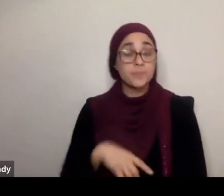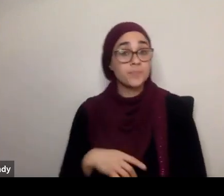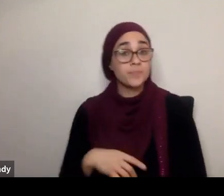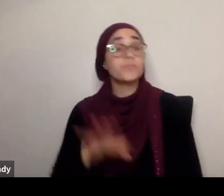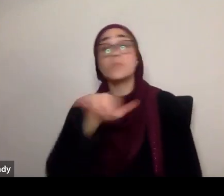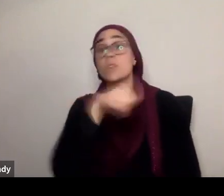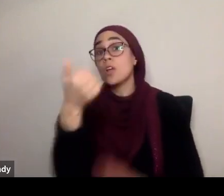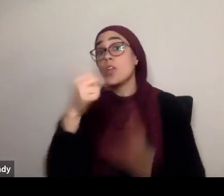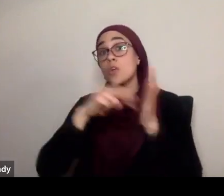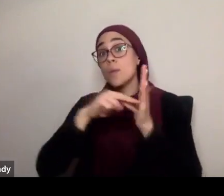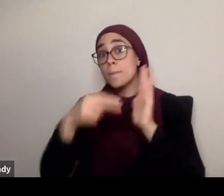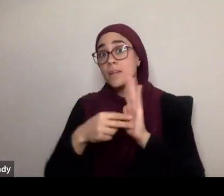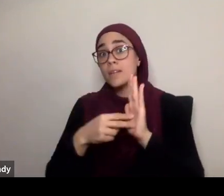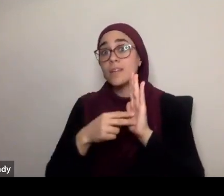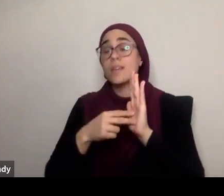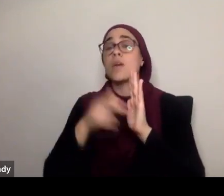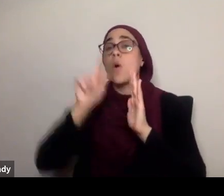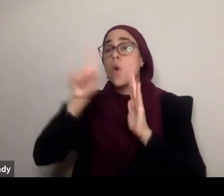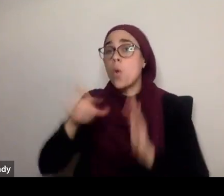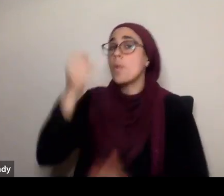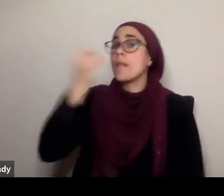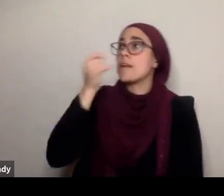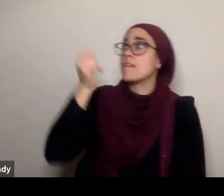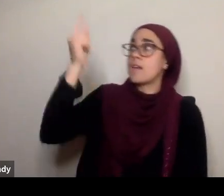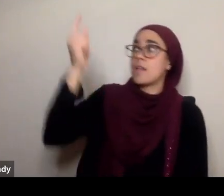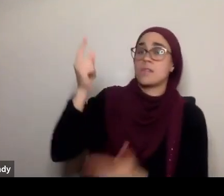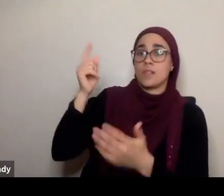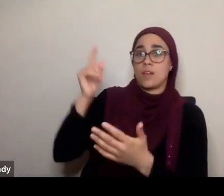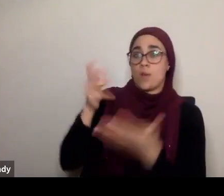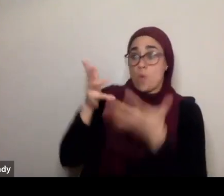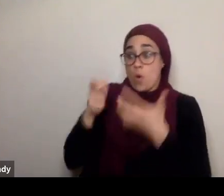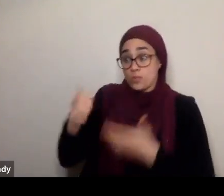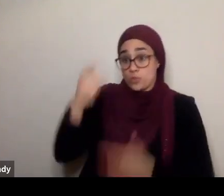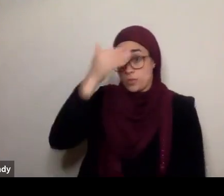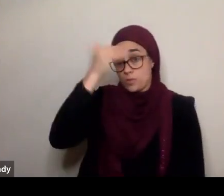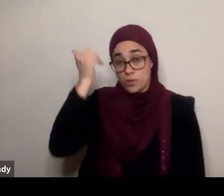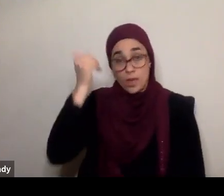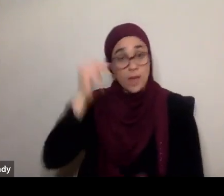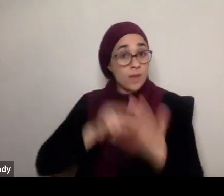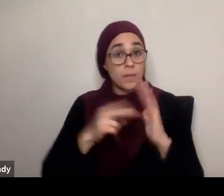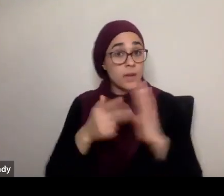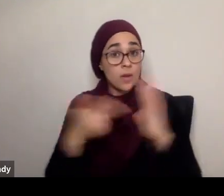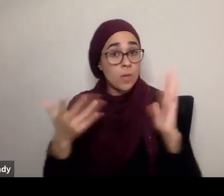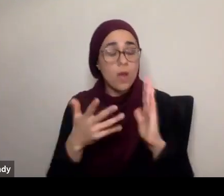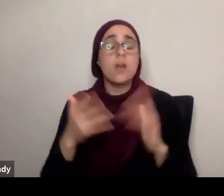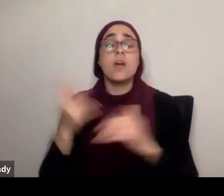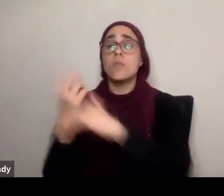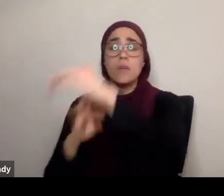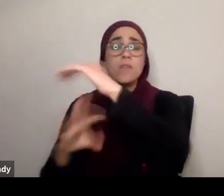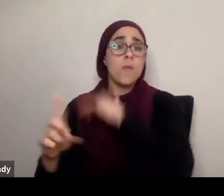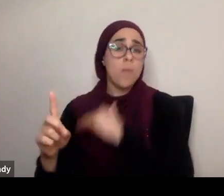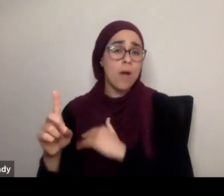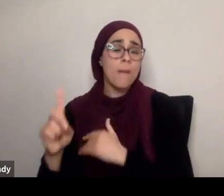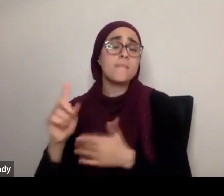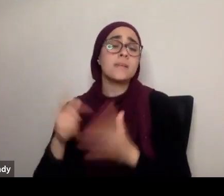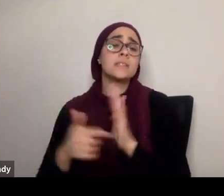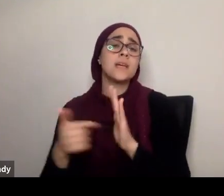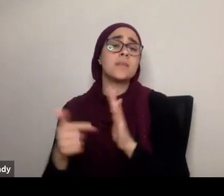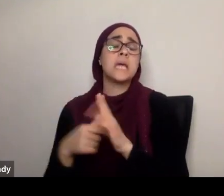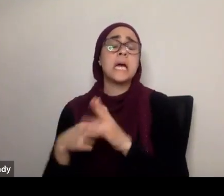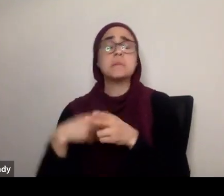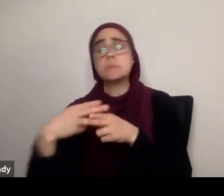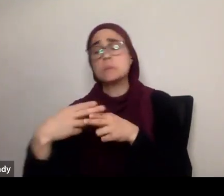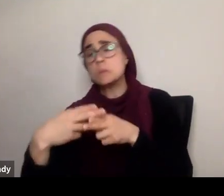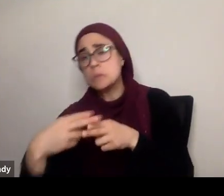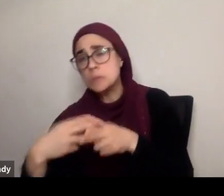and Nabi salallahu would temporarily, have moments, like all of us, sometimes we're trying to recall something, it's, I know what it is,